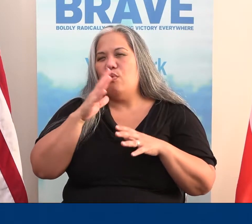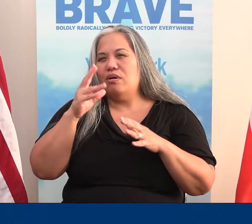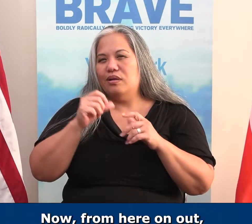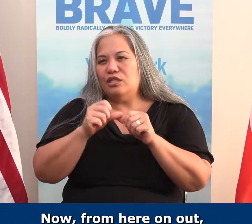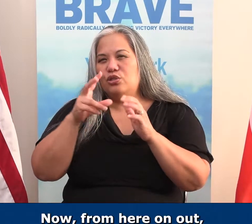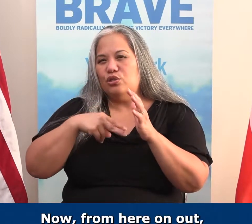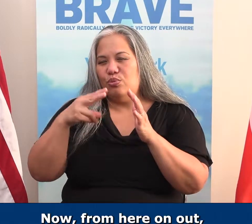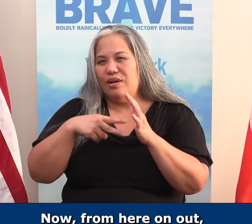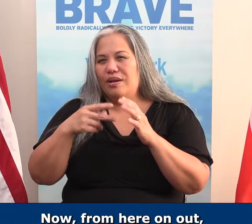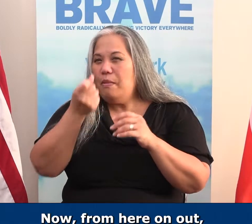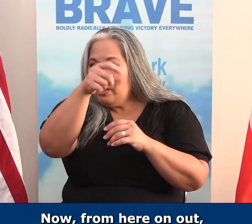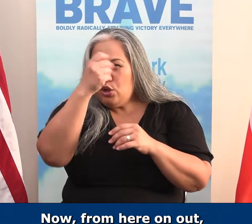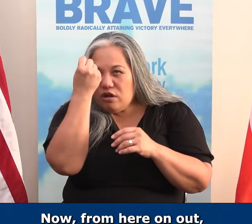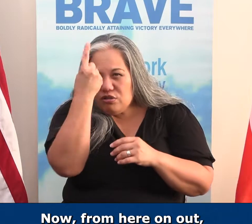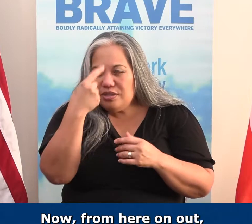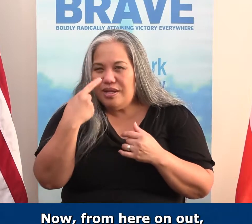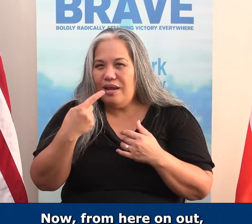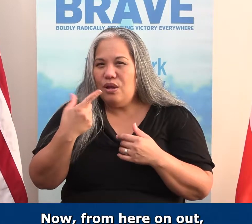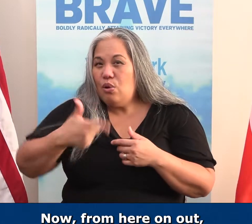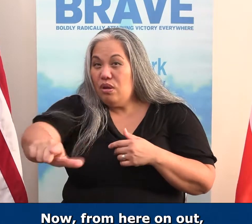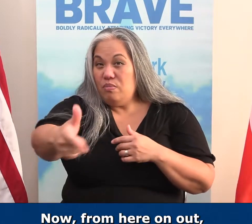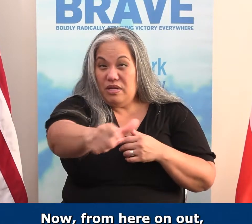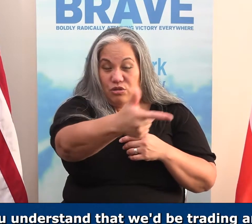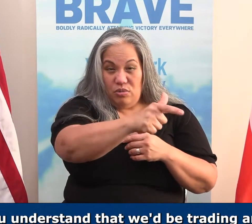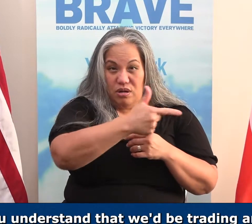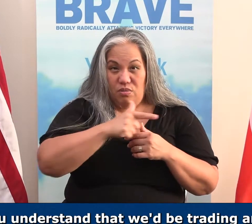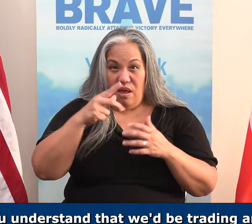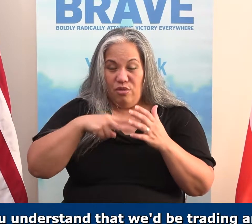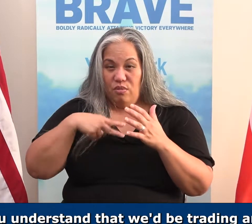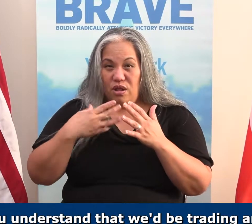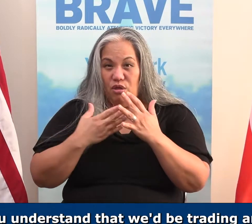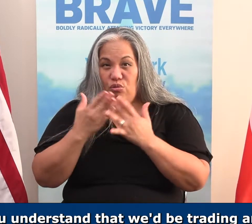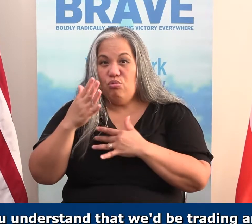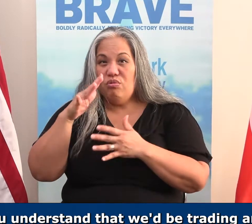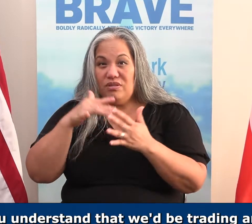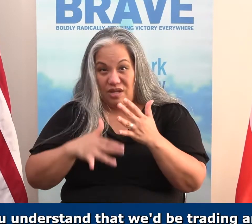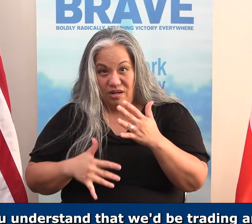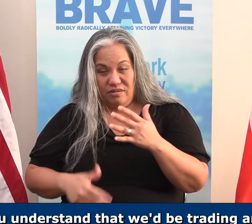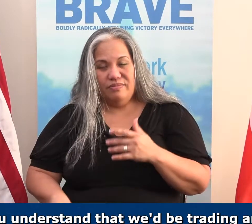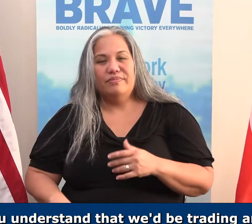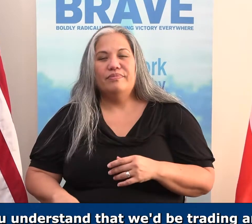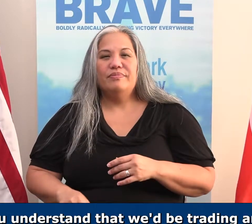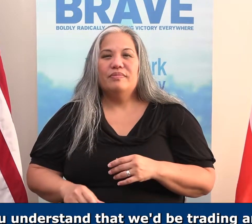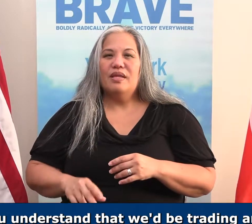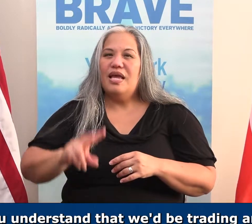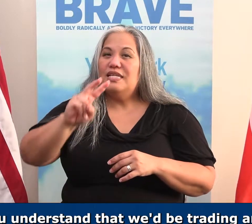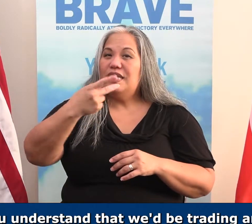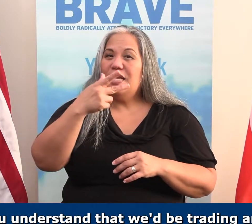Now, from here on out, I'll just continue to read all the Scriptures, but you understand that we'd be trading around the reading all the way through the study.